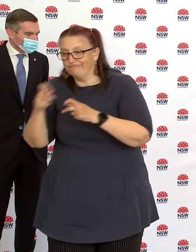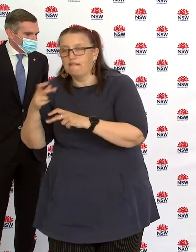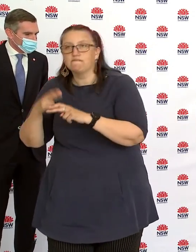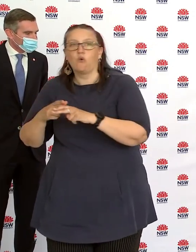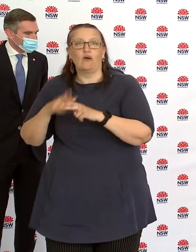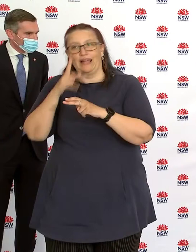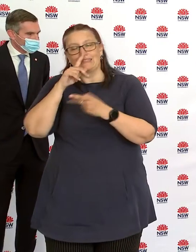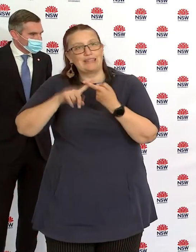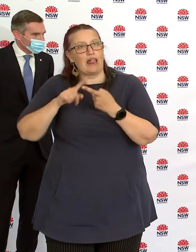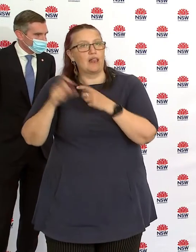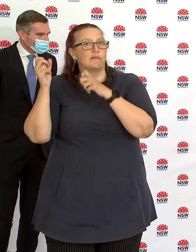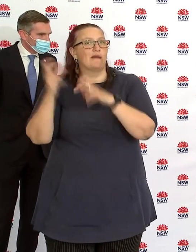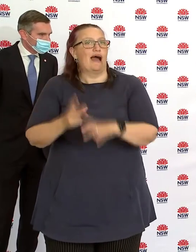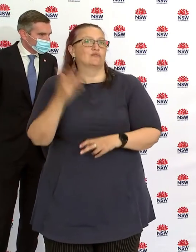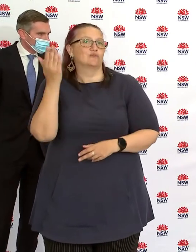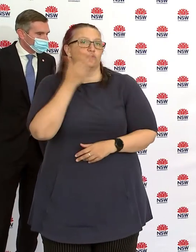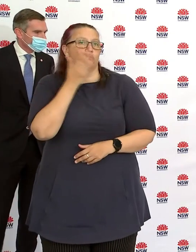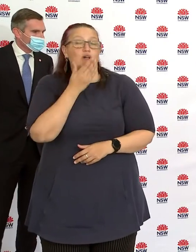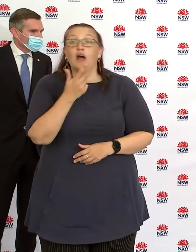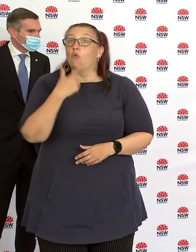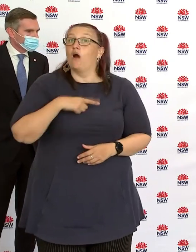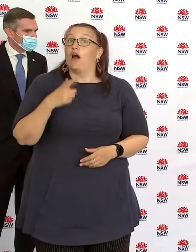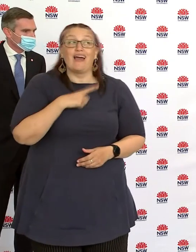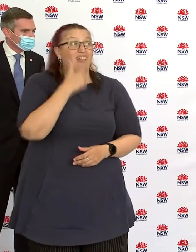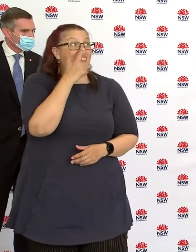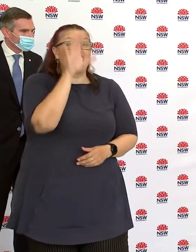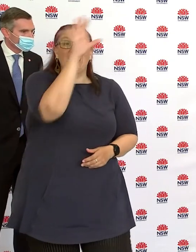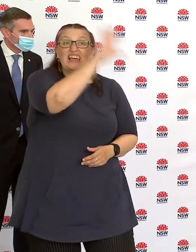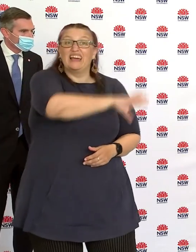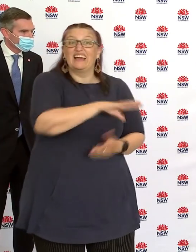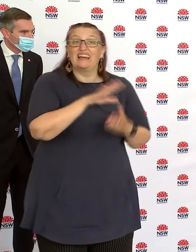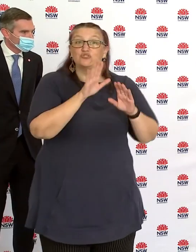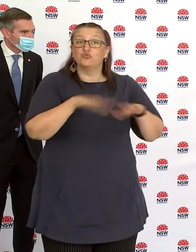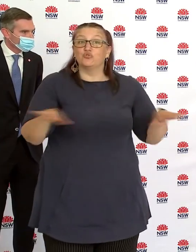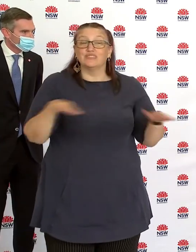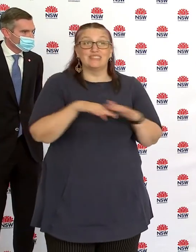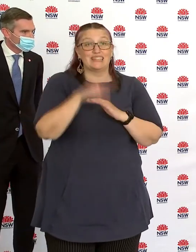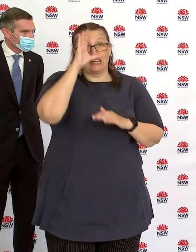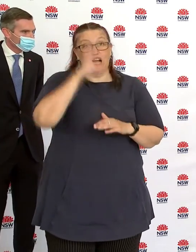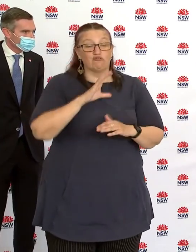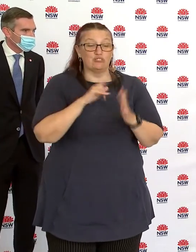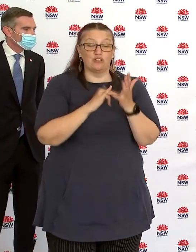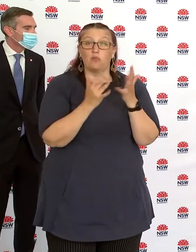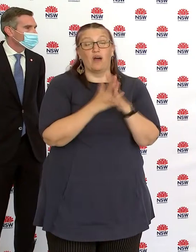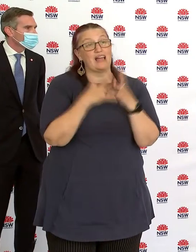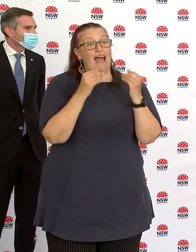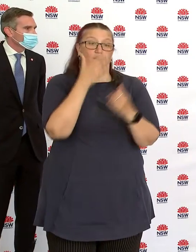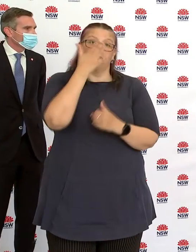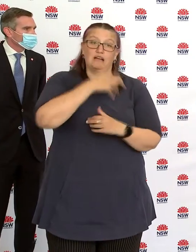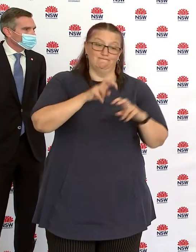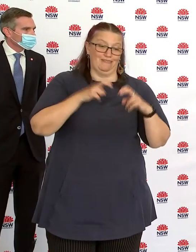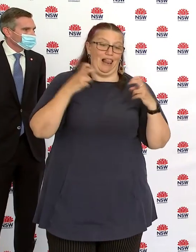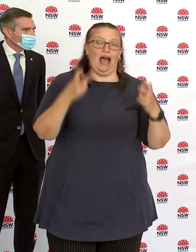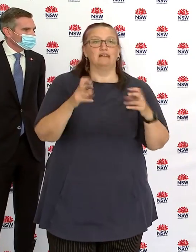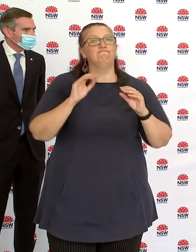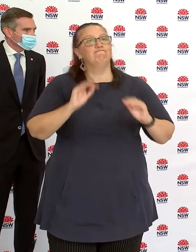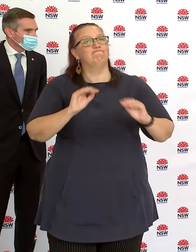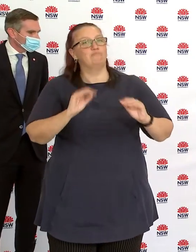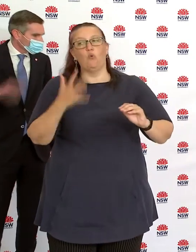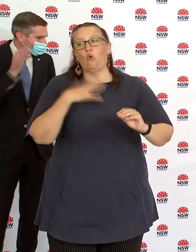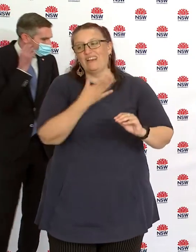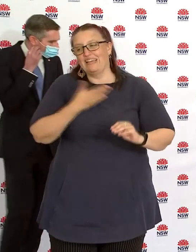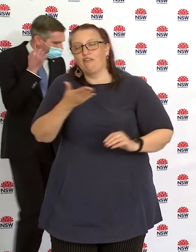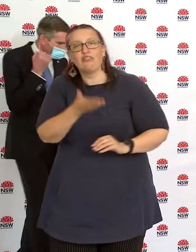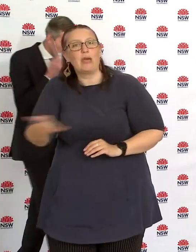regional rural New South Wales have at the moment, which is face-to-face education, the opportunity to face their exams in the same level as in the regions.